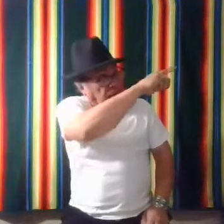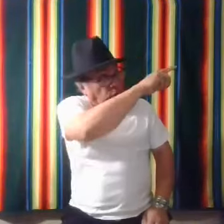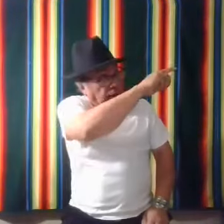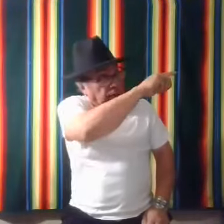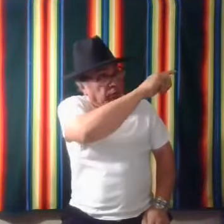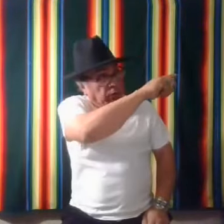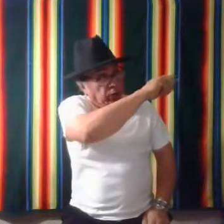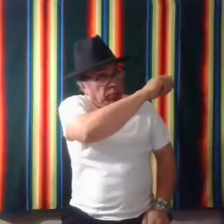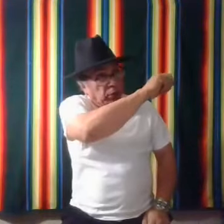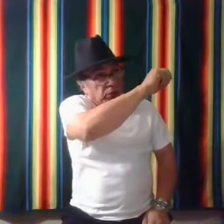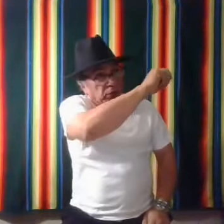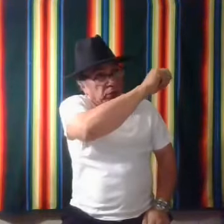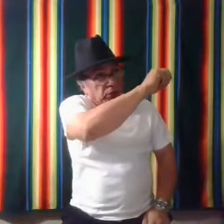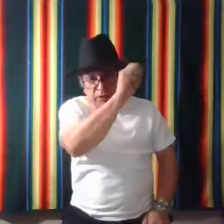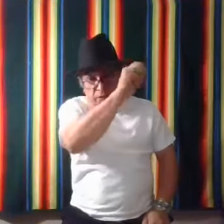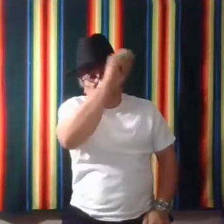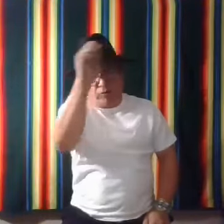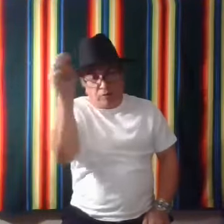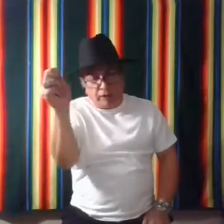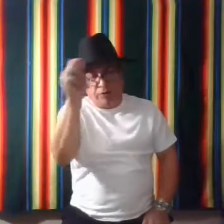morning. We always be always to your east directions.